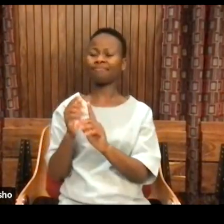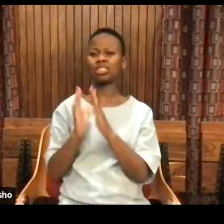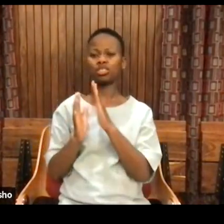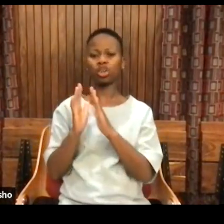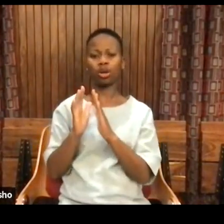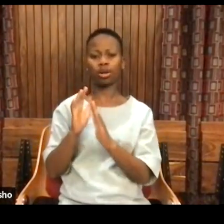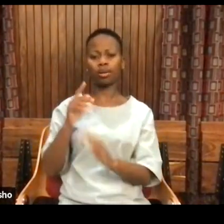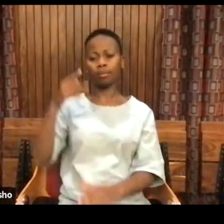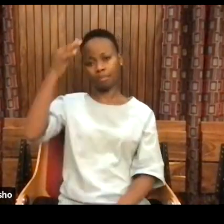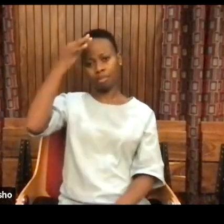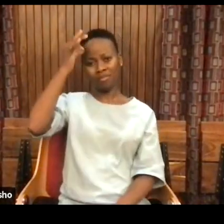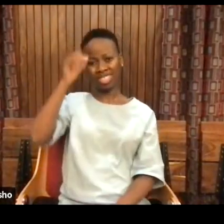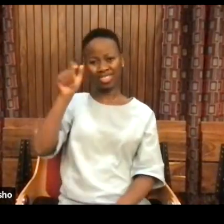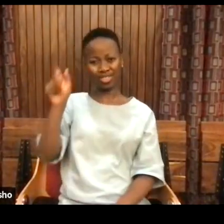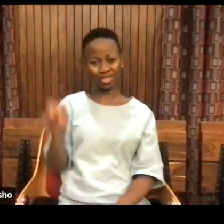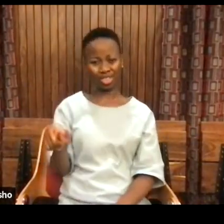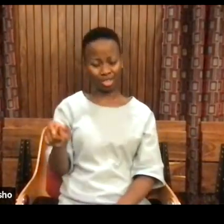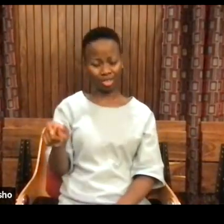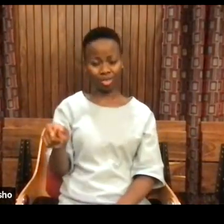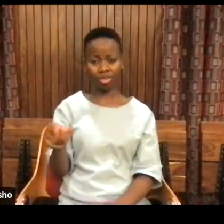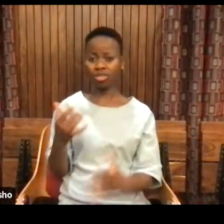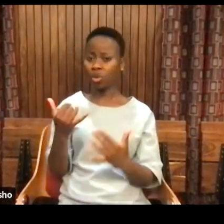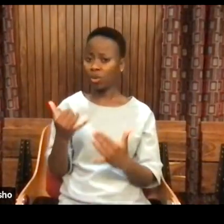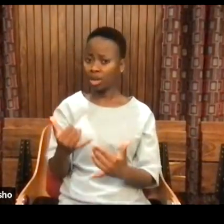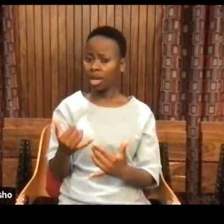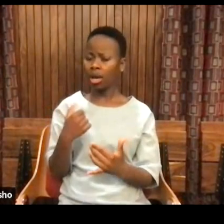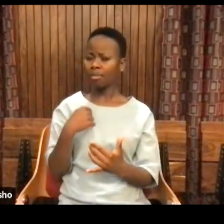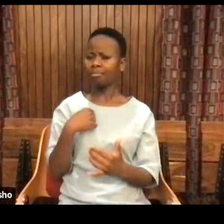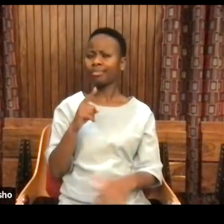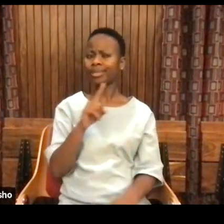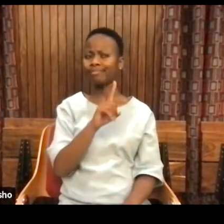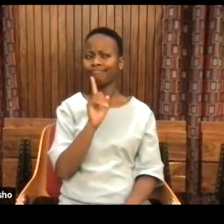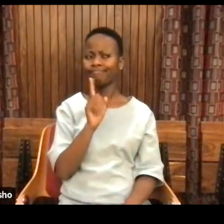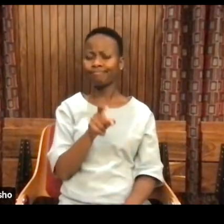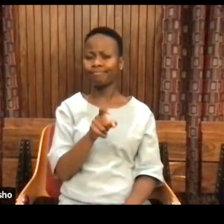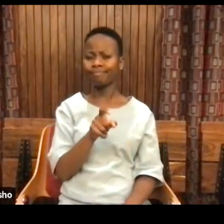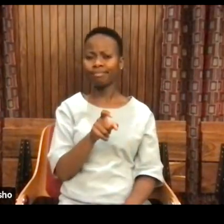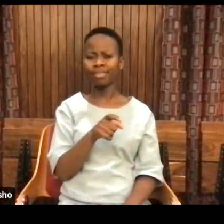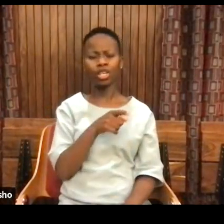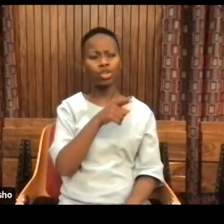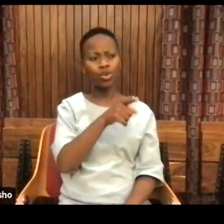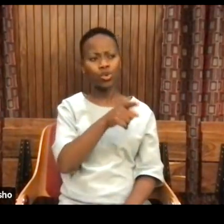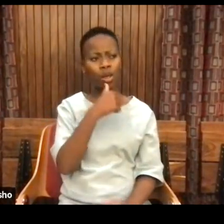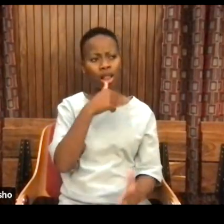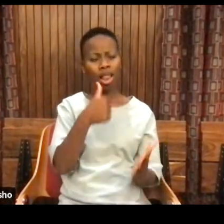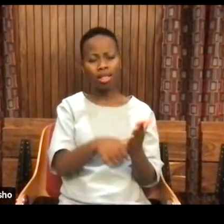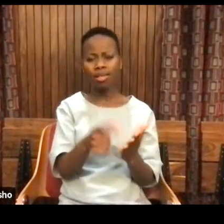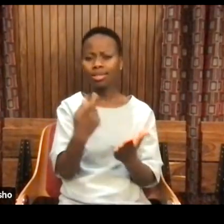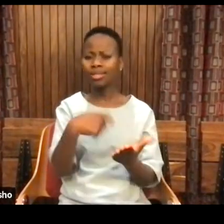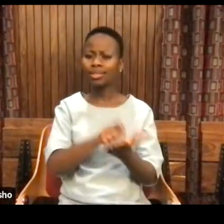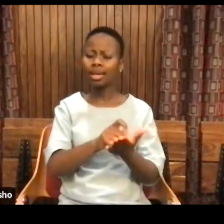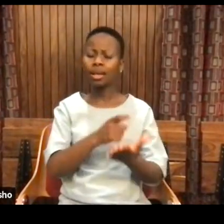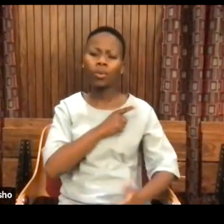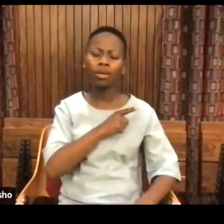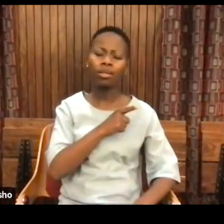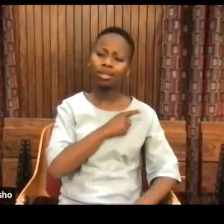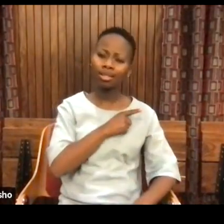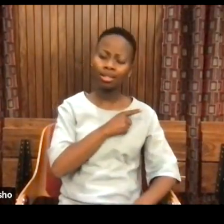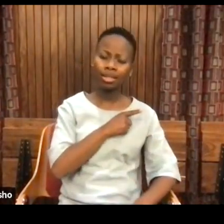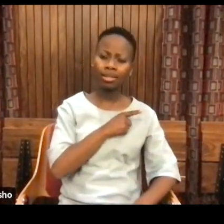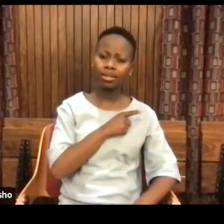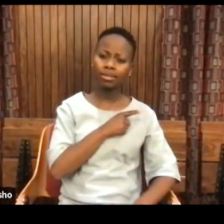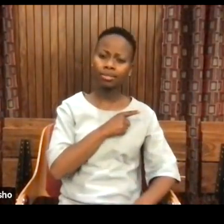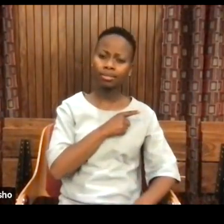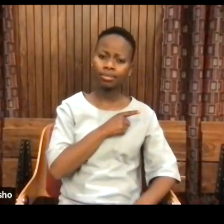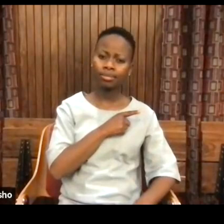And so my question is to you is why did you sign that letter? And